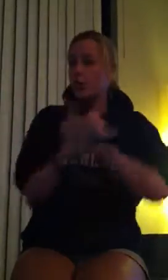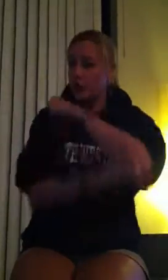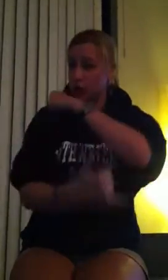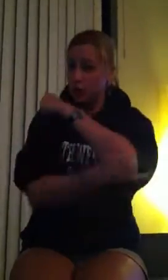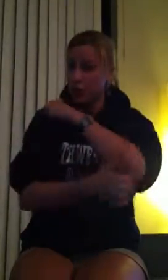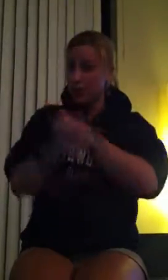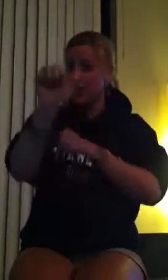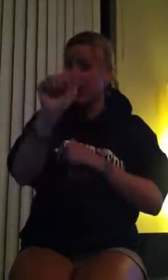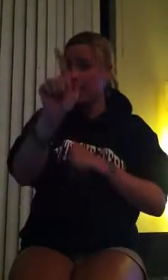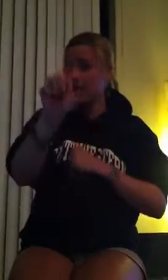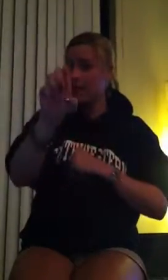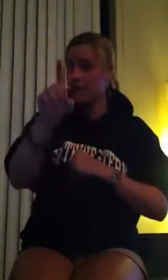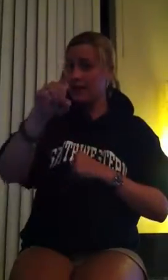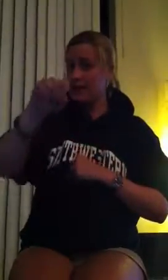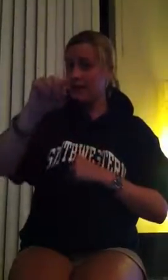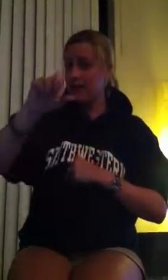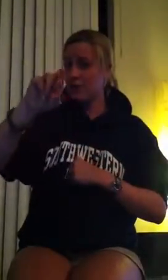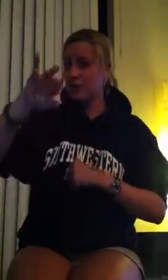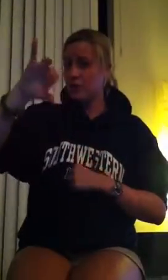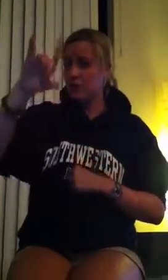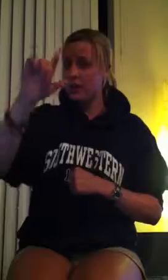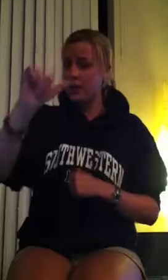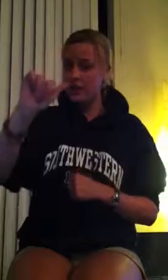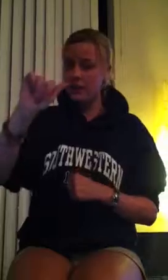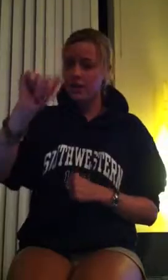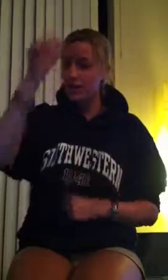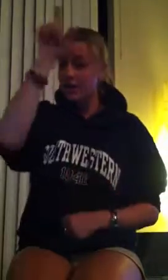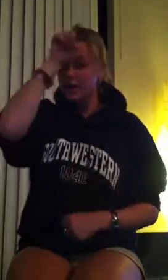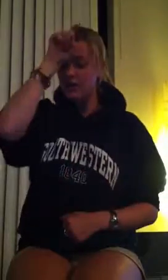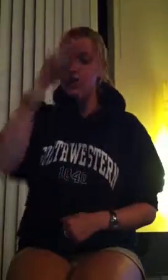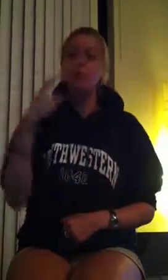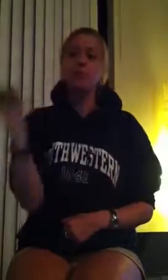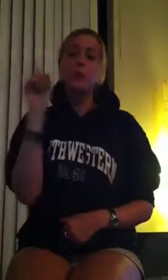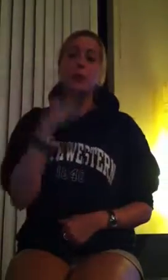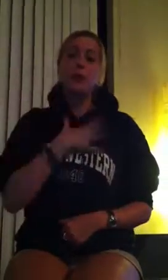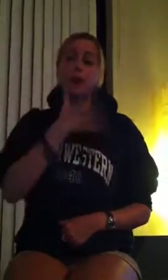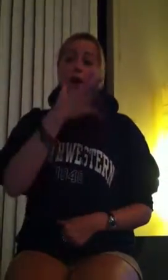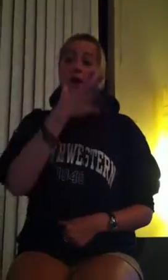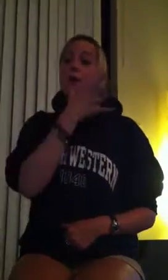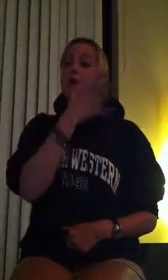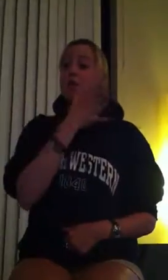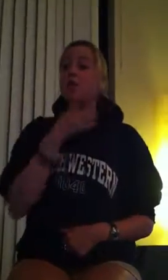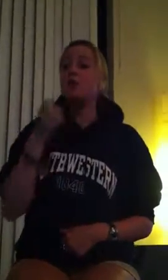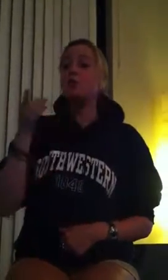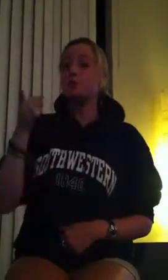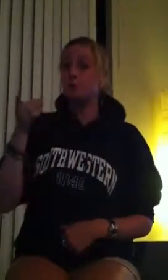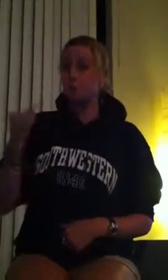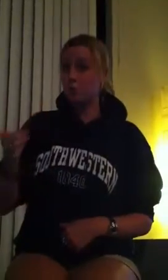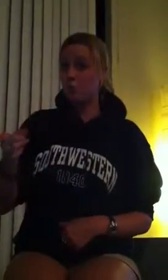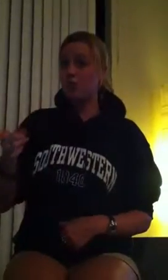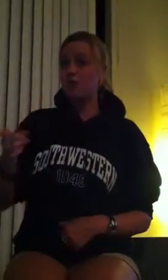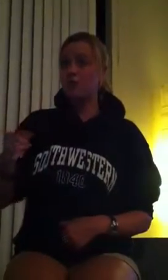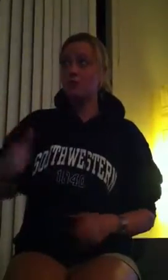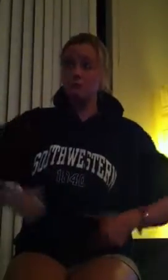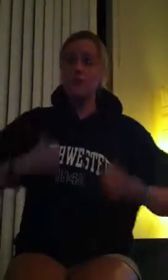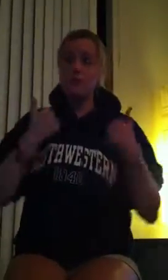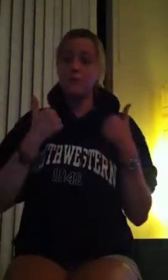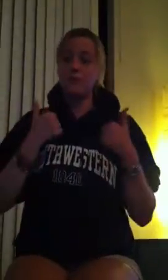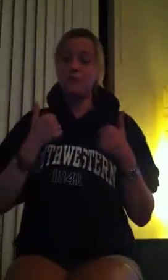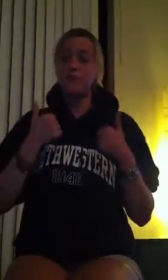where my mother was living, and she was engaged to someone